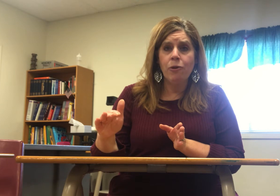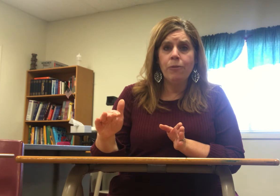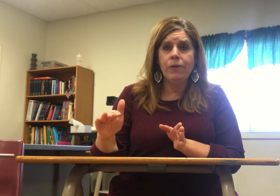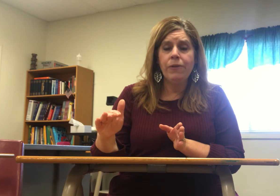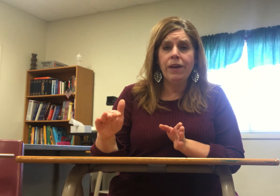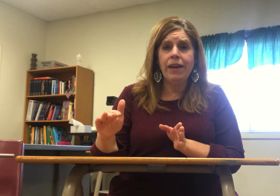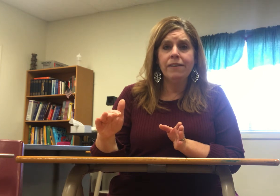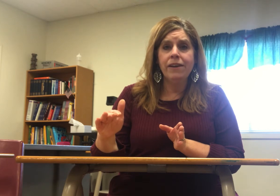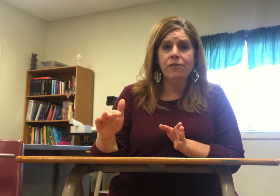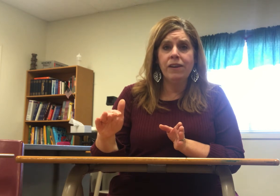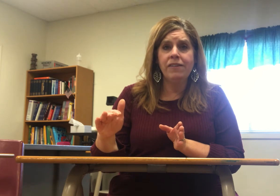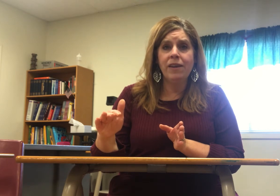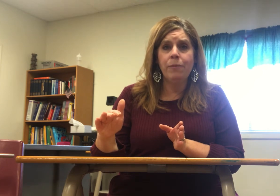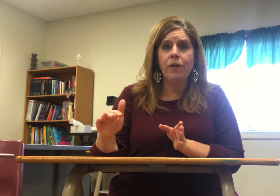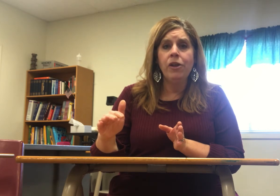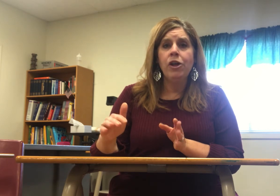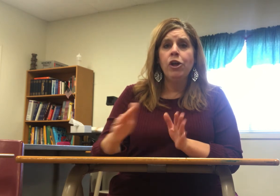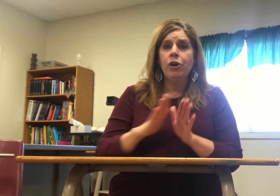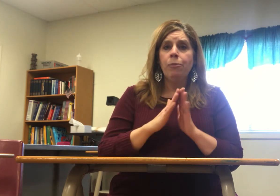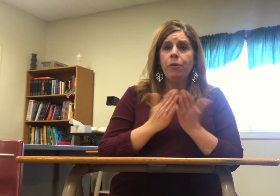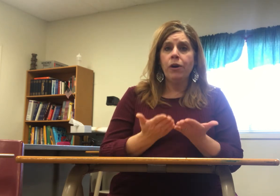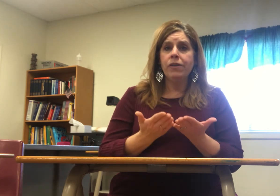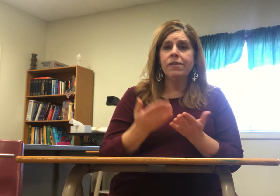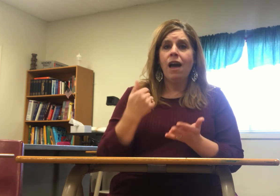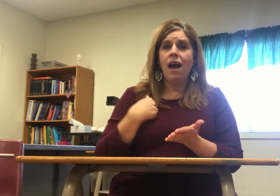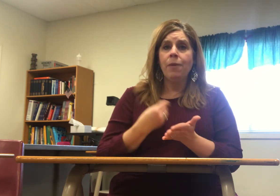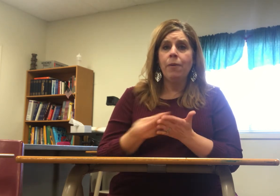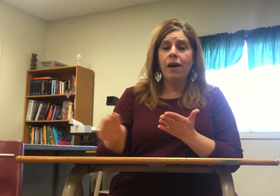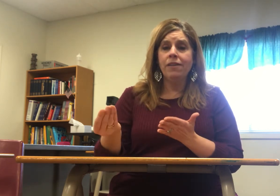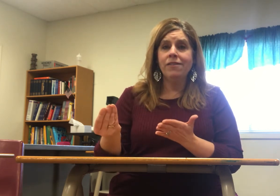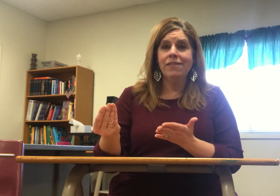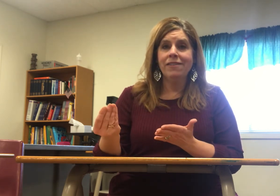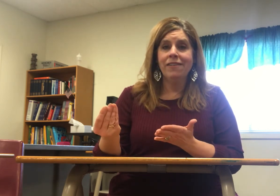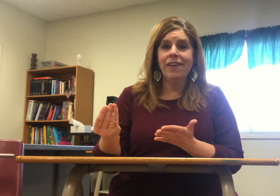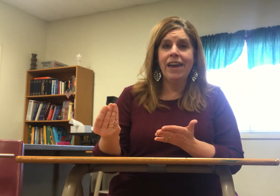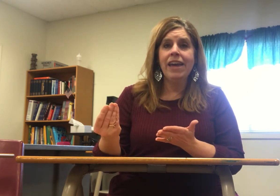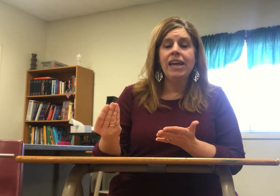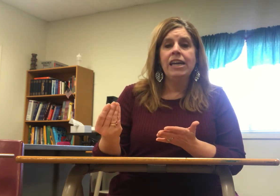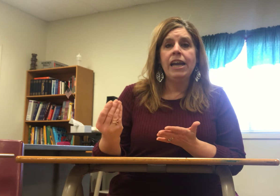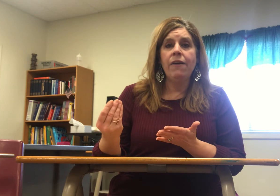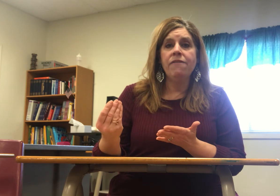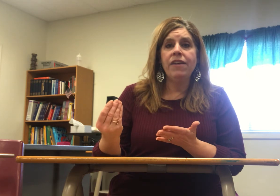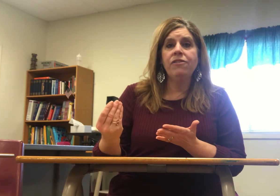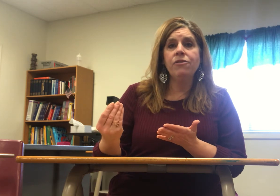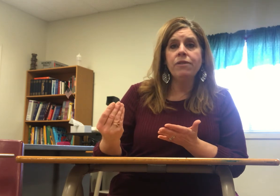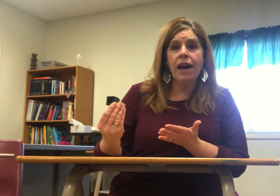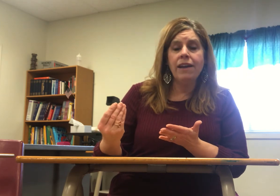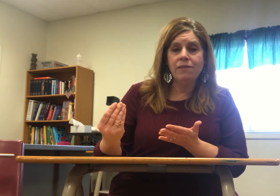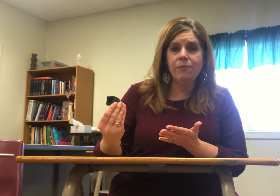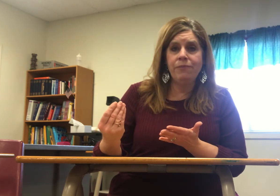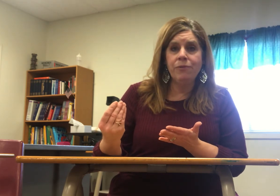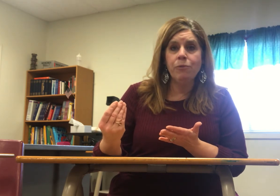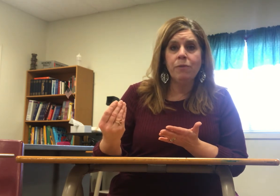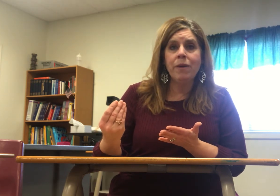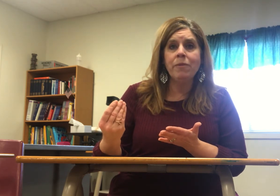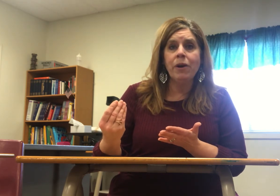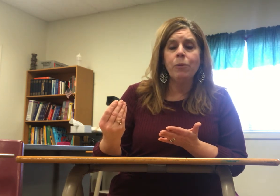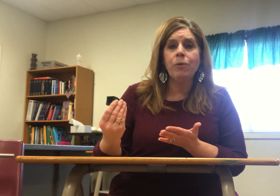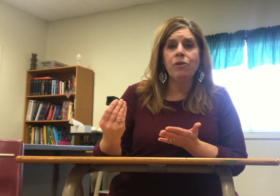okay here's an example books I bought okay now if they do that remember when you